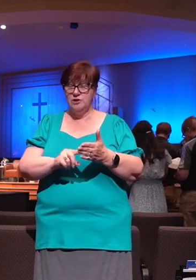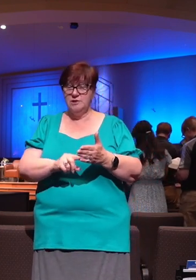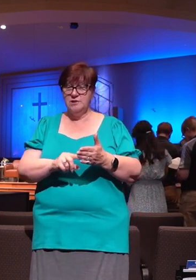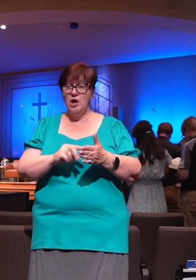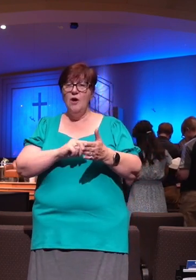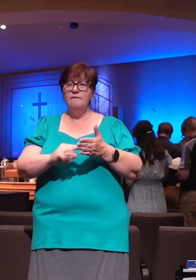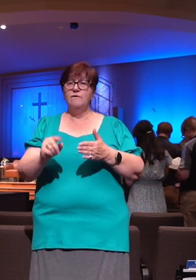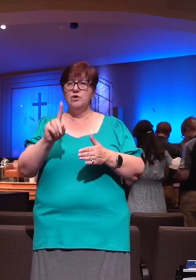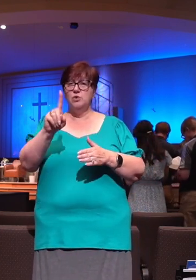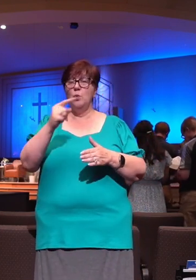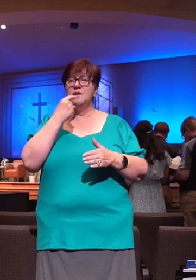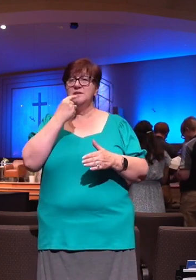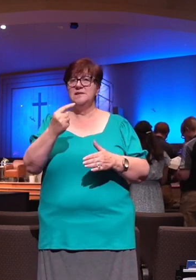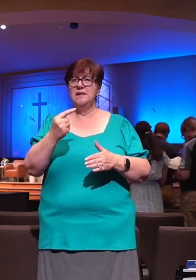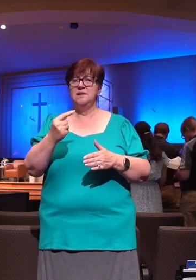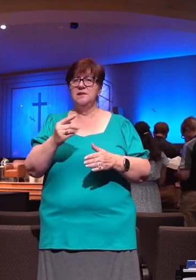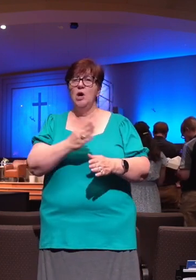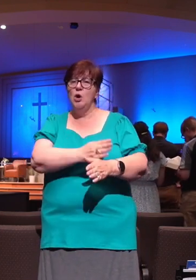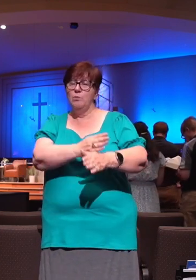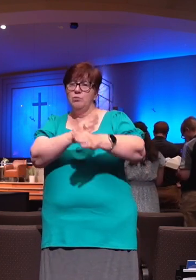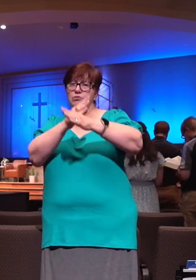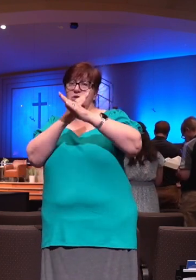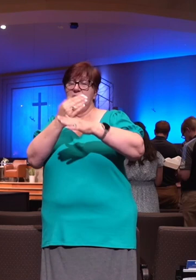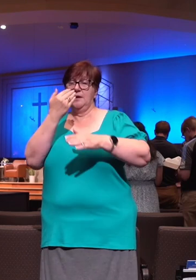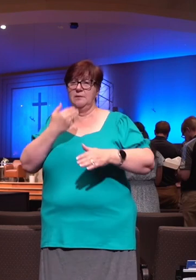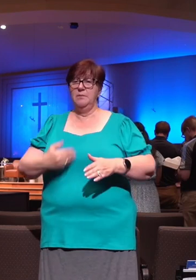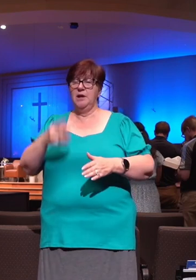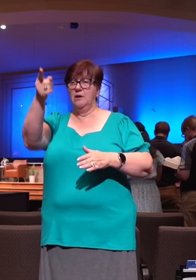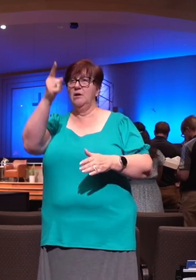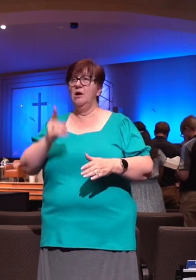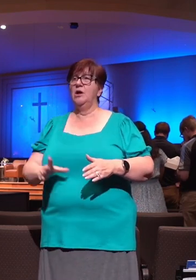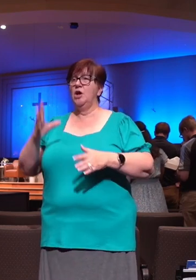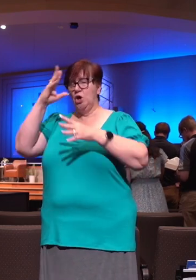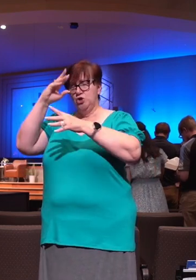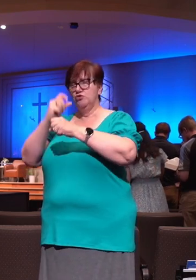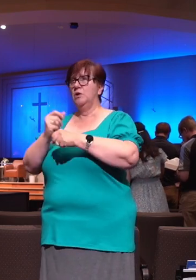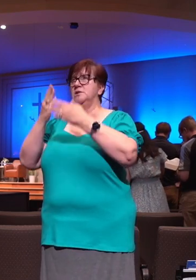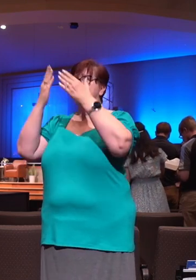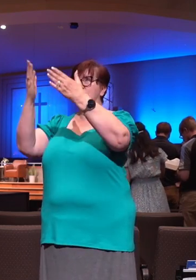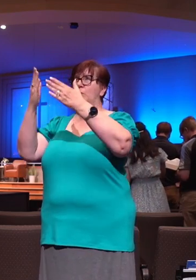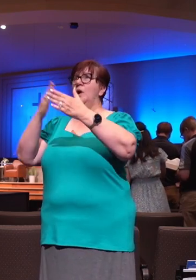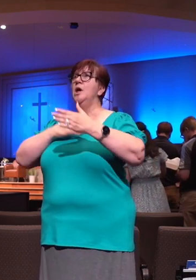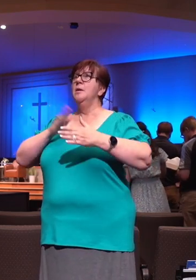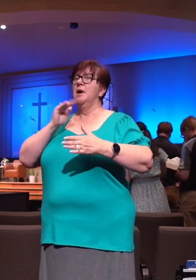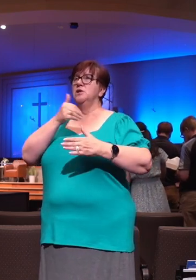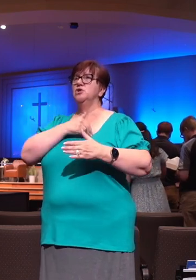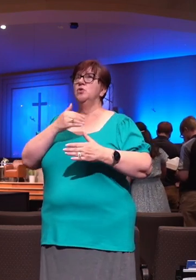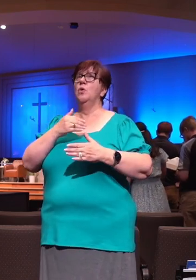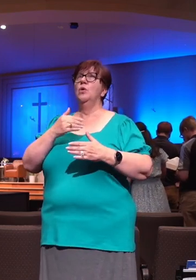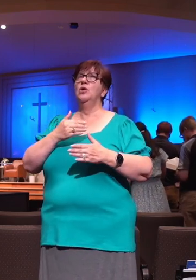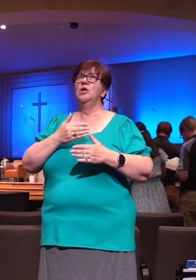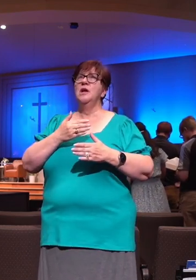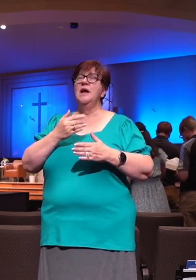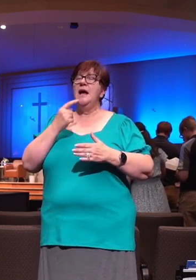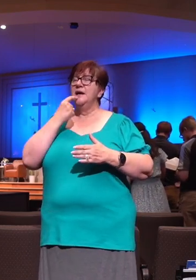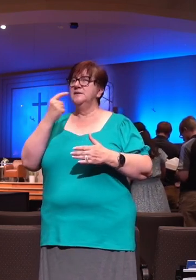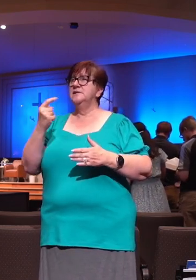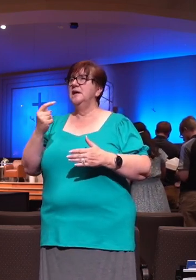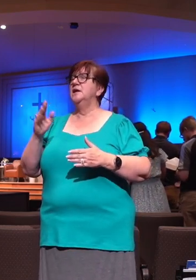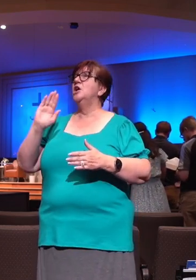Preserve me, O God, for in thee do I put my trust. O my soul, thou hast said unto the Lord, Thou art my Lord, my goodness